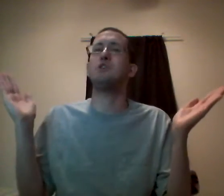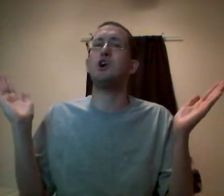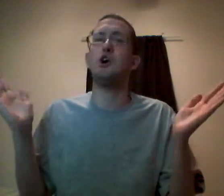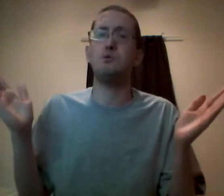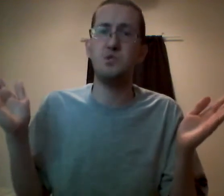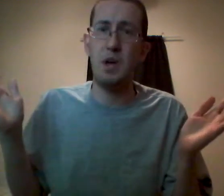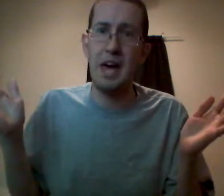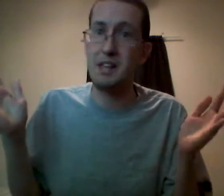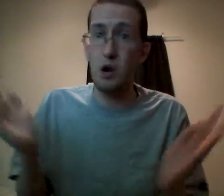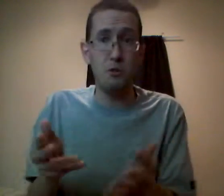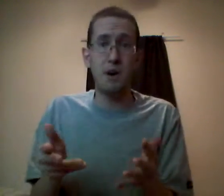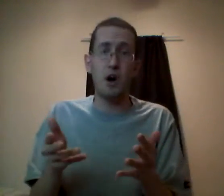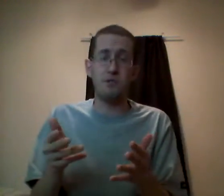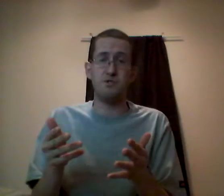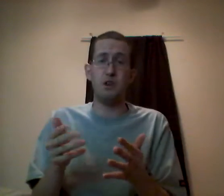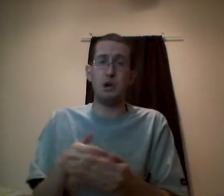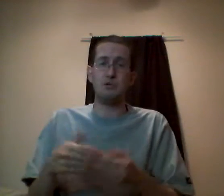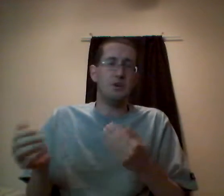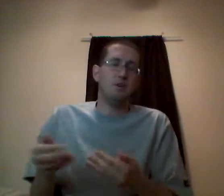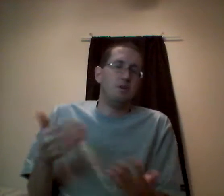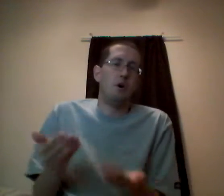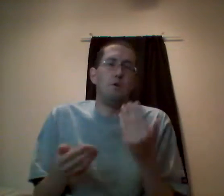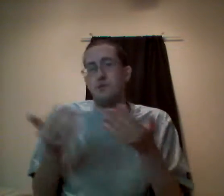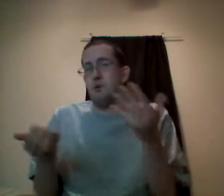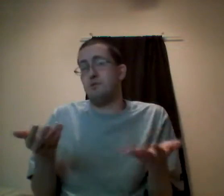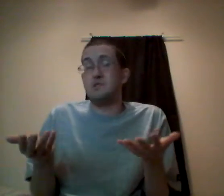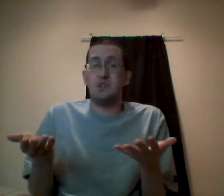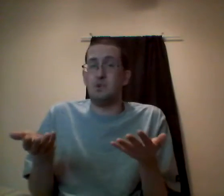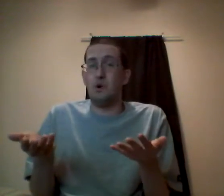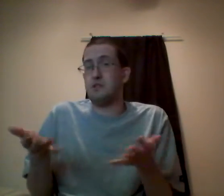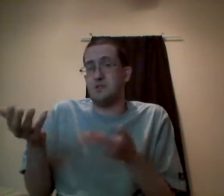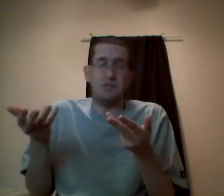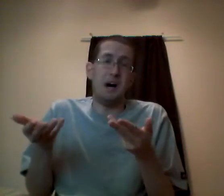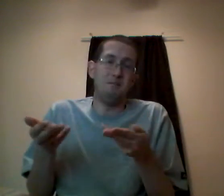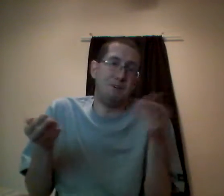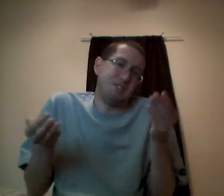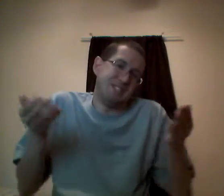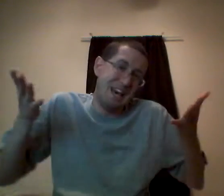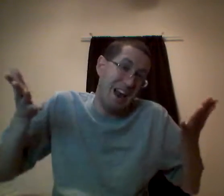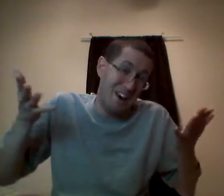videos and get all the money off those videos, all two or three cents worth because there's not much there.